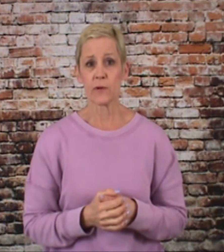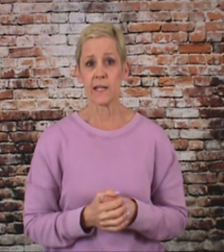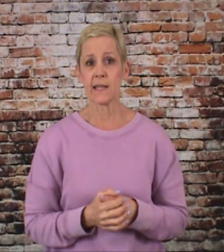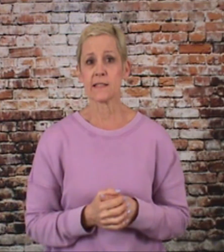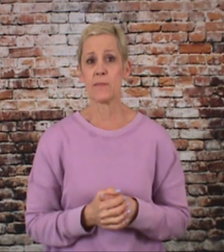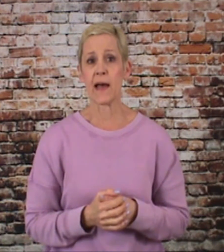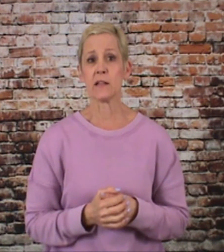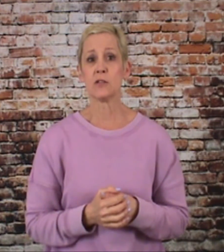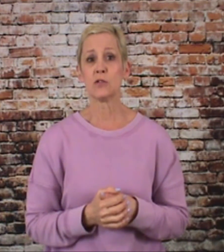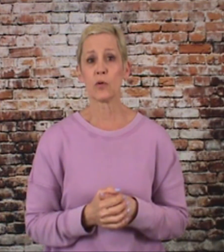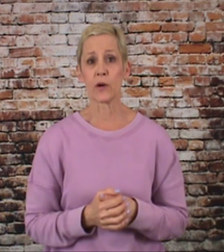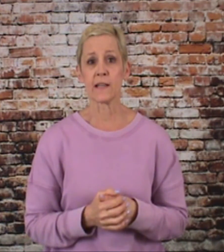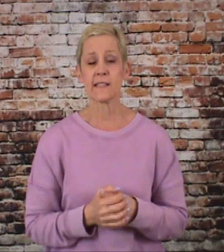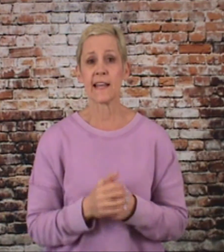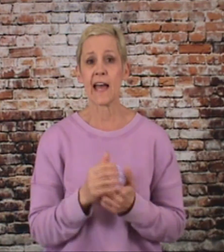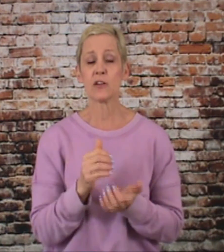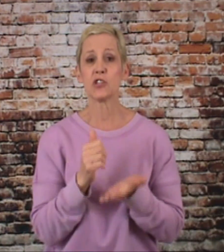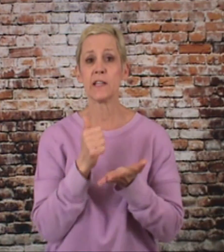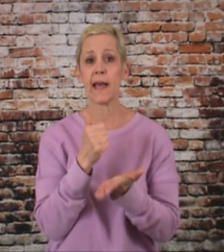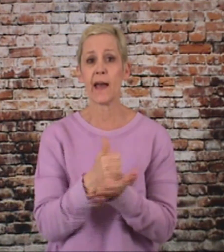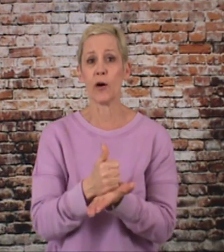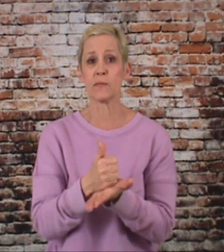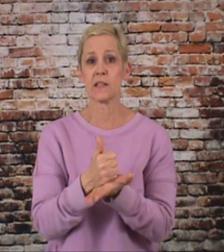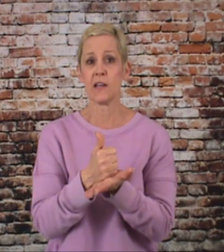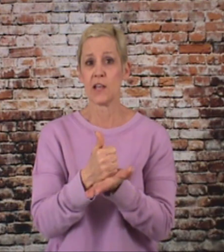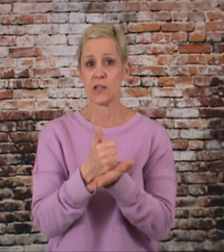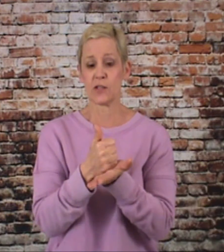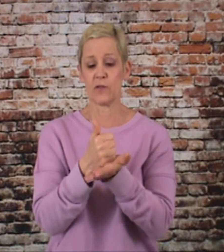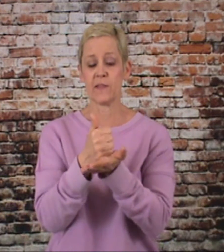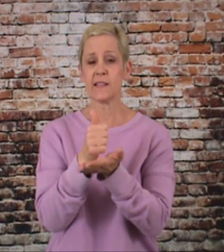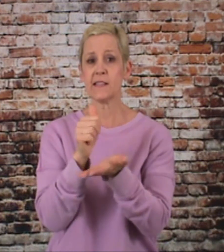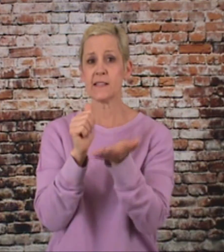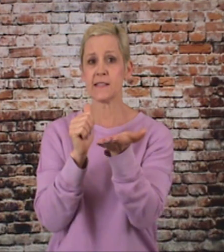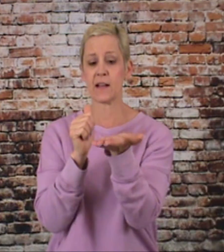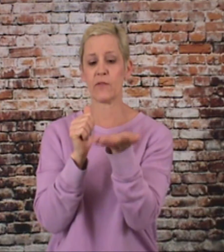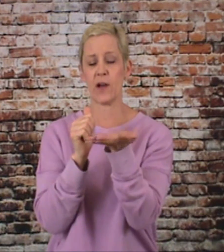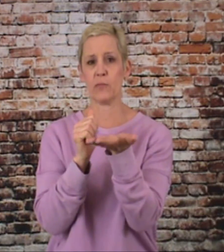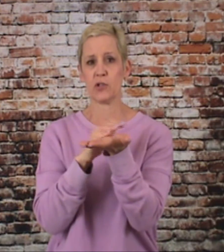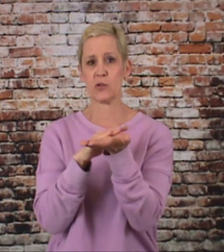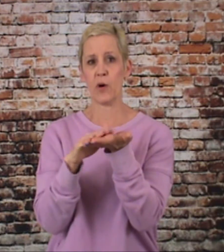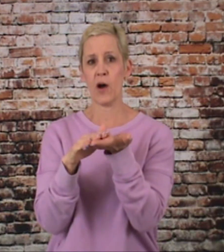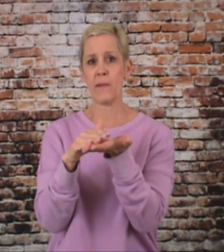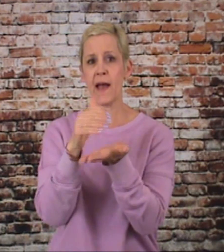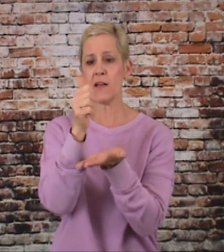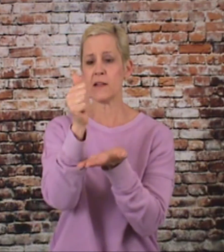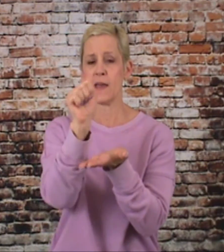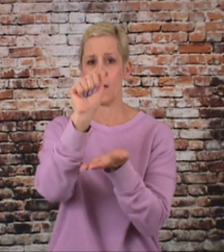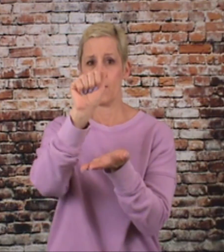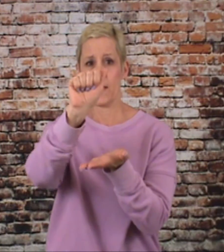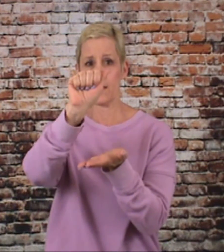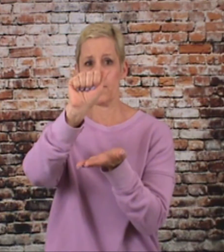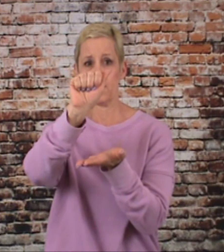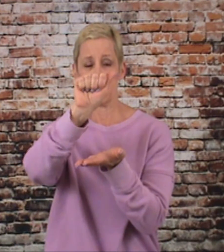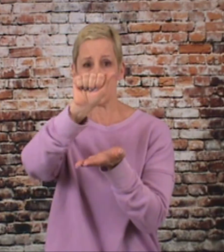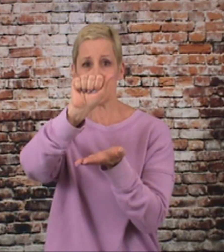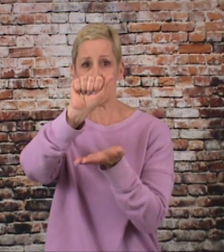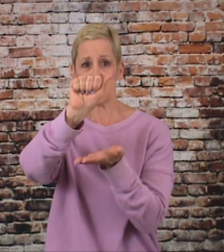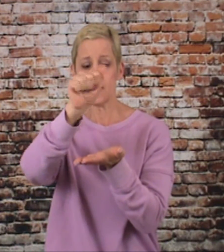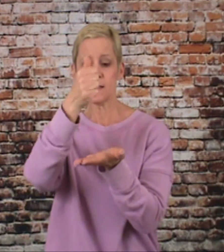week is about Dorcas and how she helped so this is the sign for help put your palm out make a fist like this